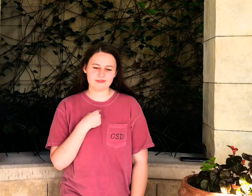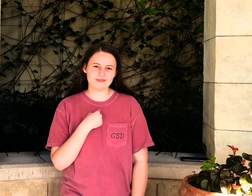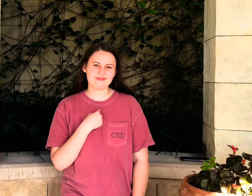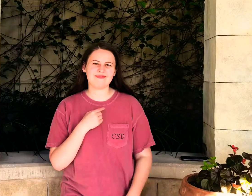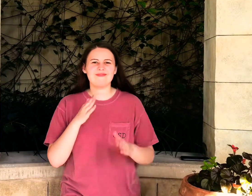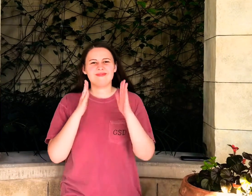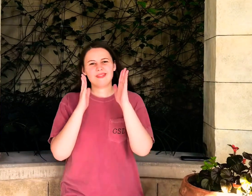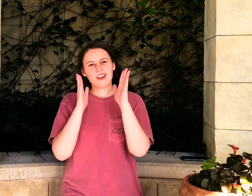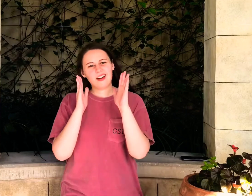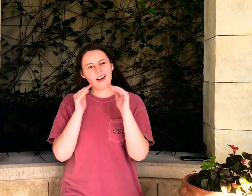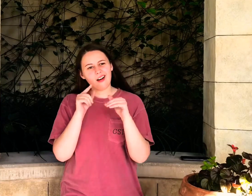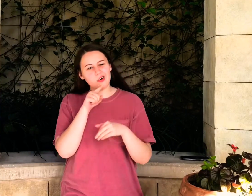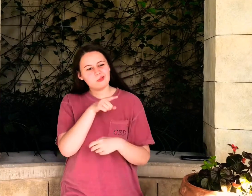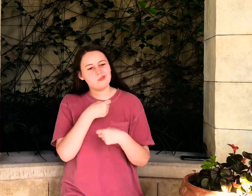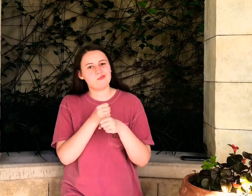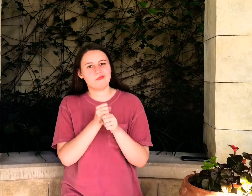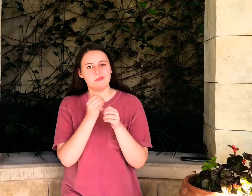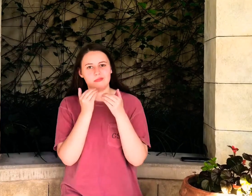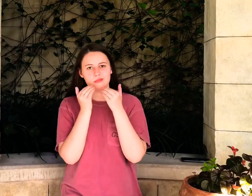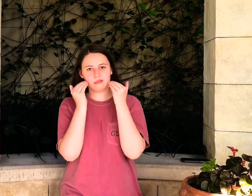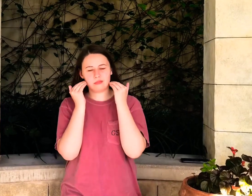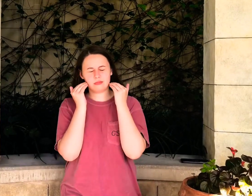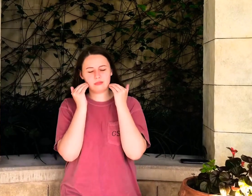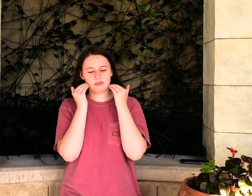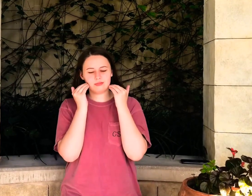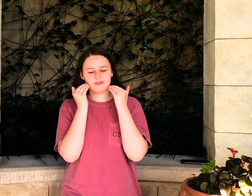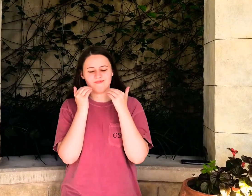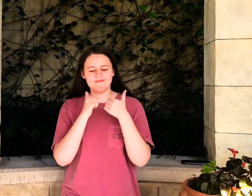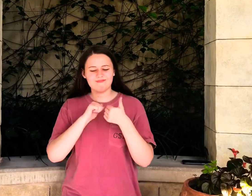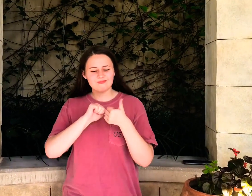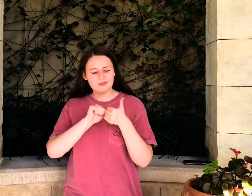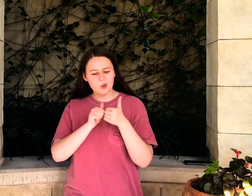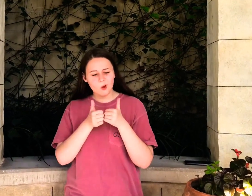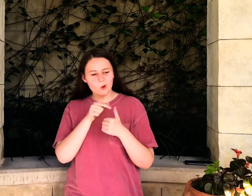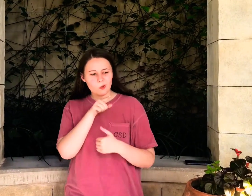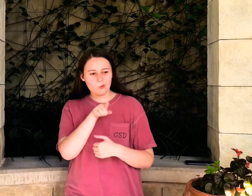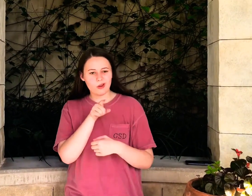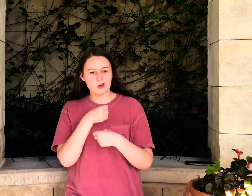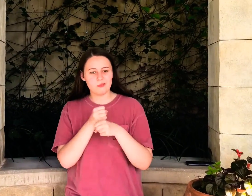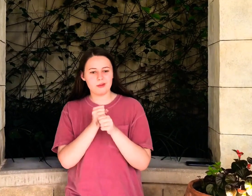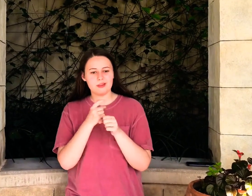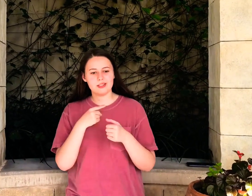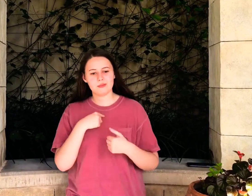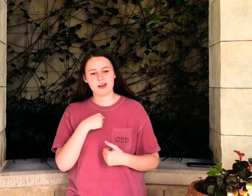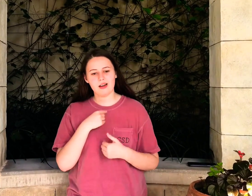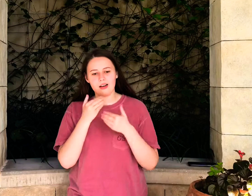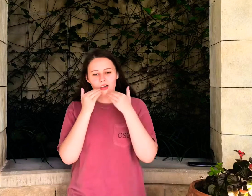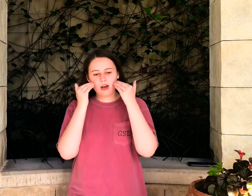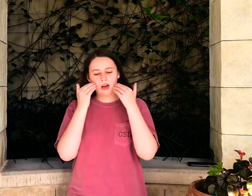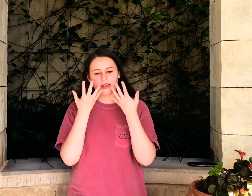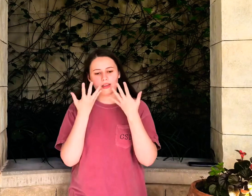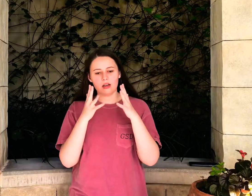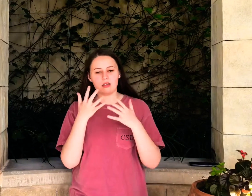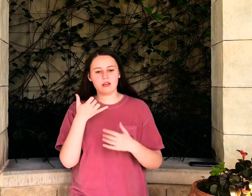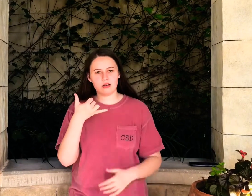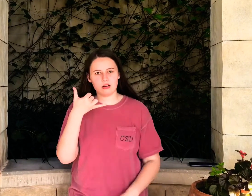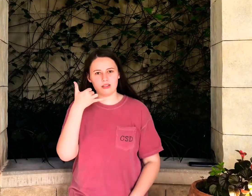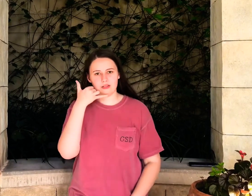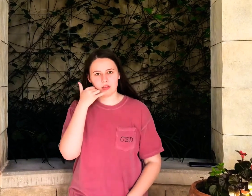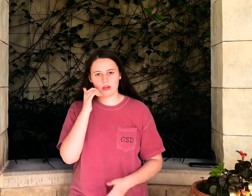I, I hope she makes you smile The way you make me smile On the other end of her phone